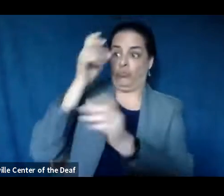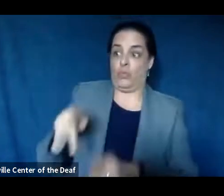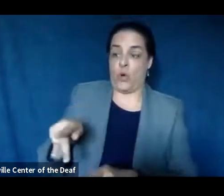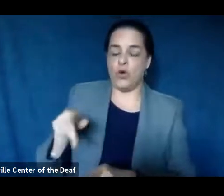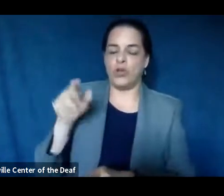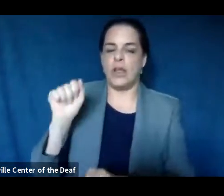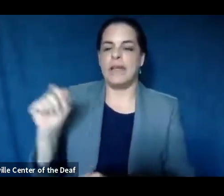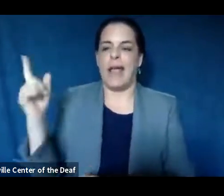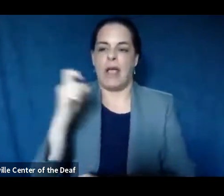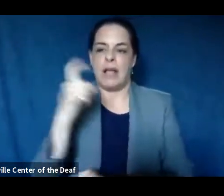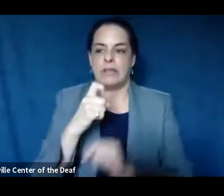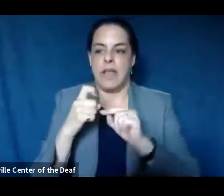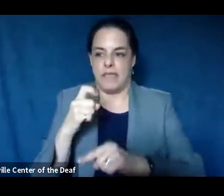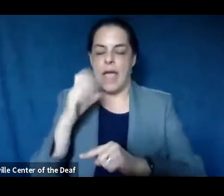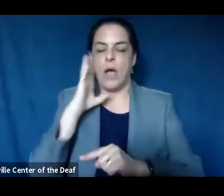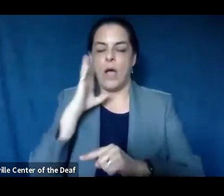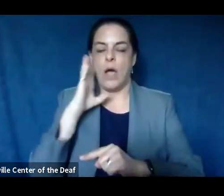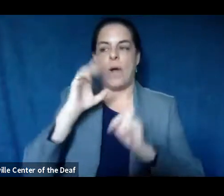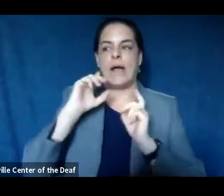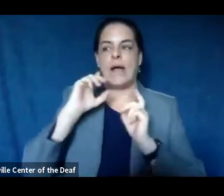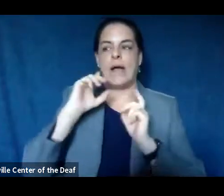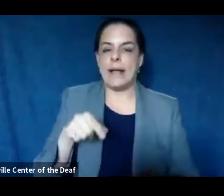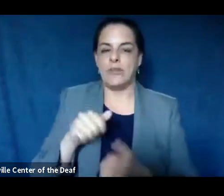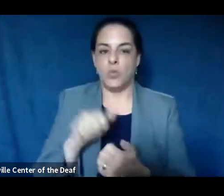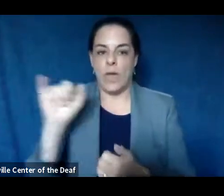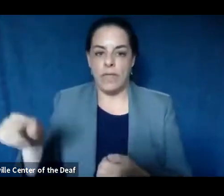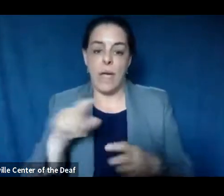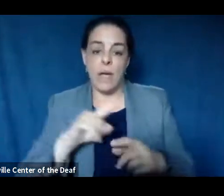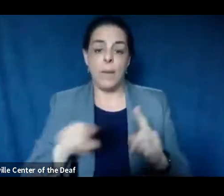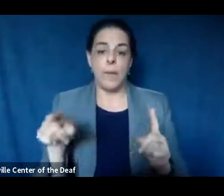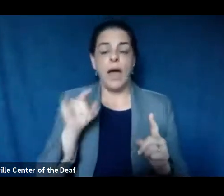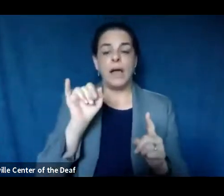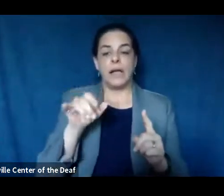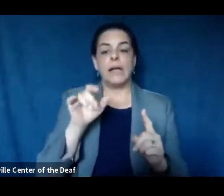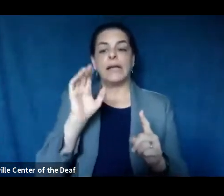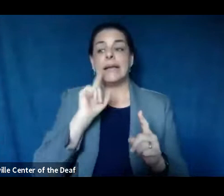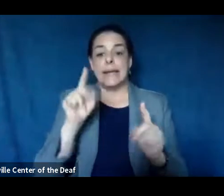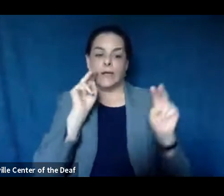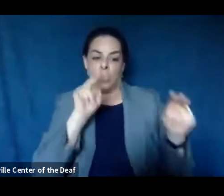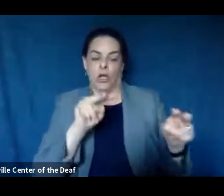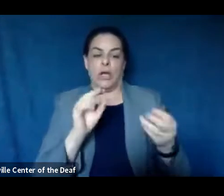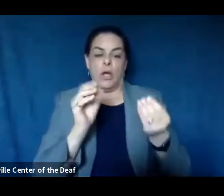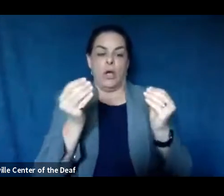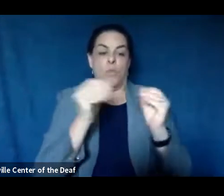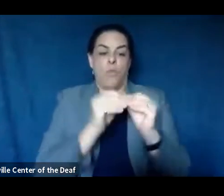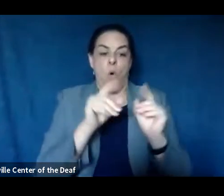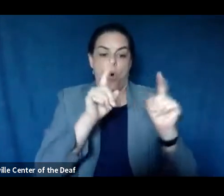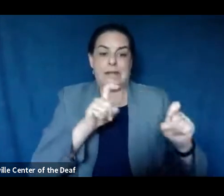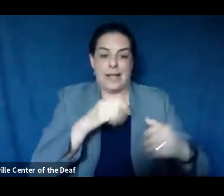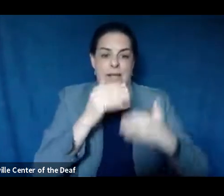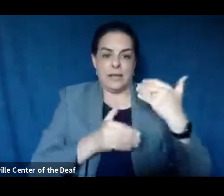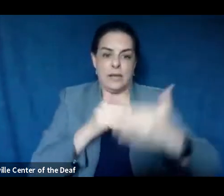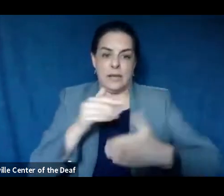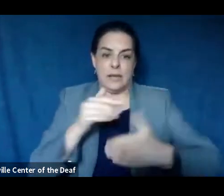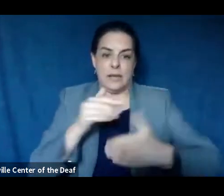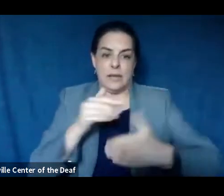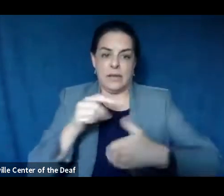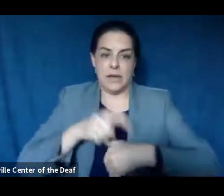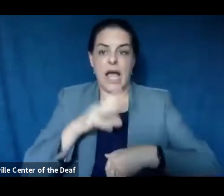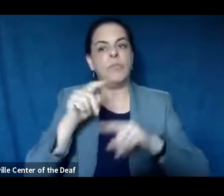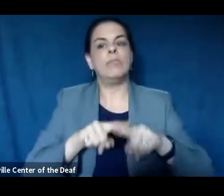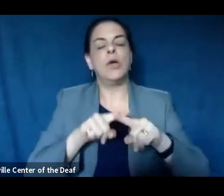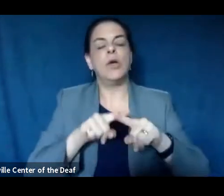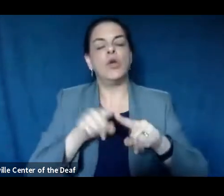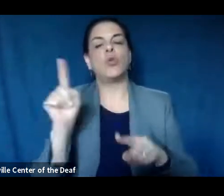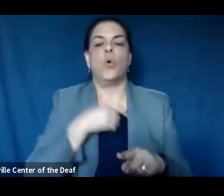to get questions to them and we'll get answers to you on this. Um, but it's, it is looking at increased testing over time and it's based on where we are right now.